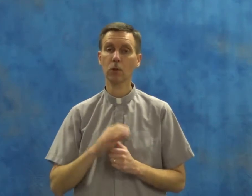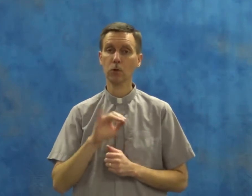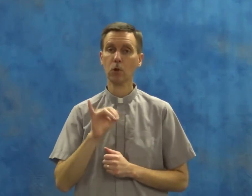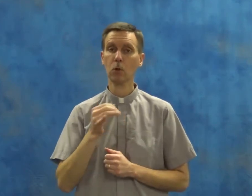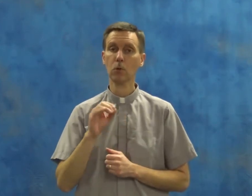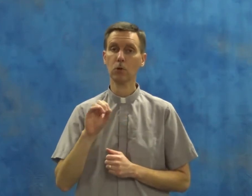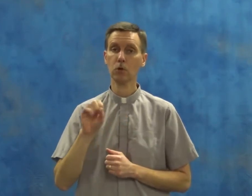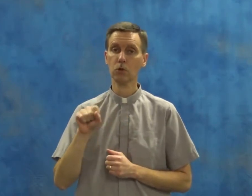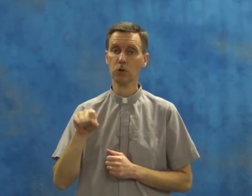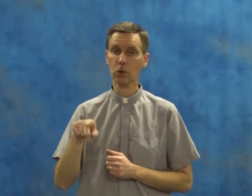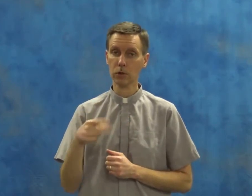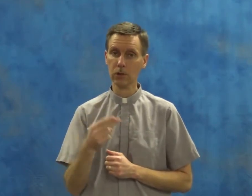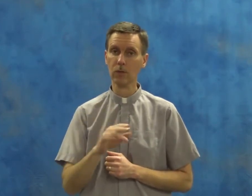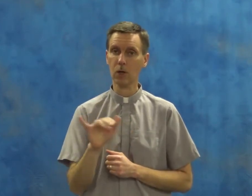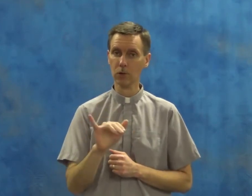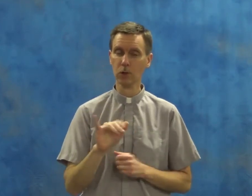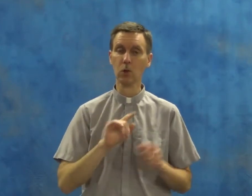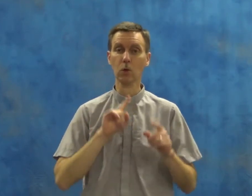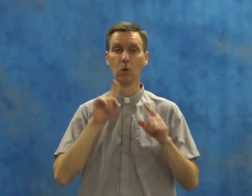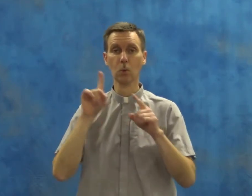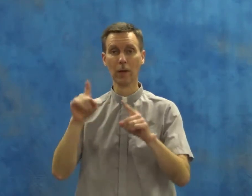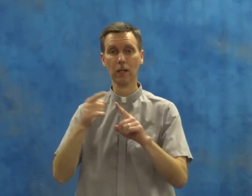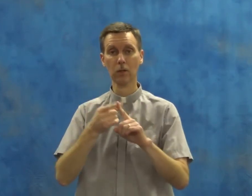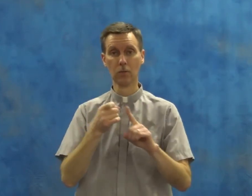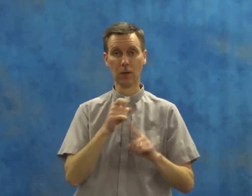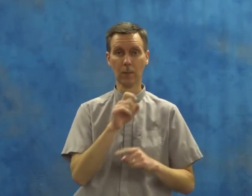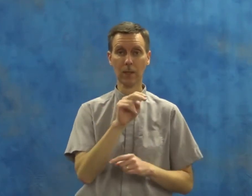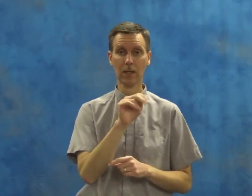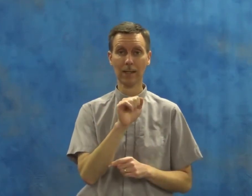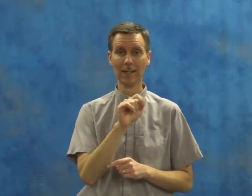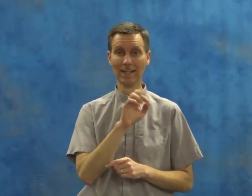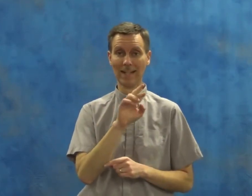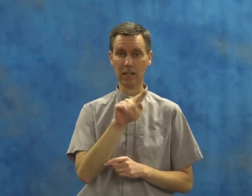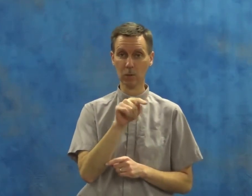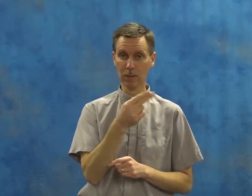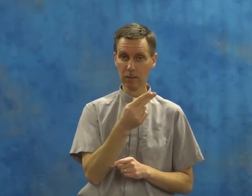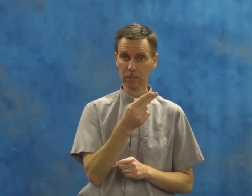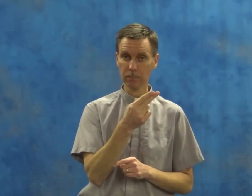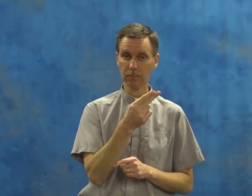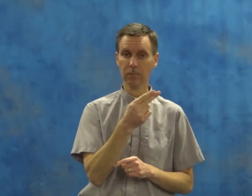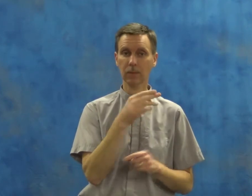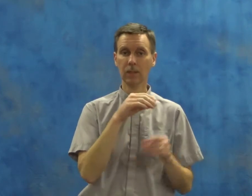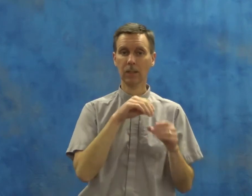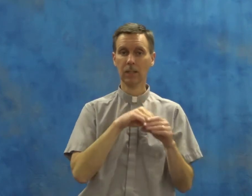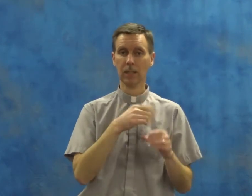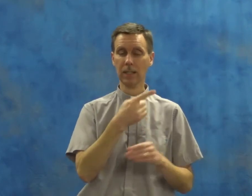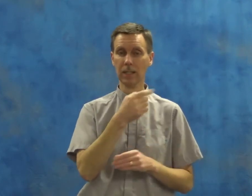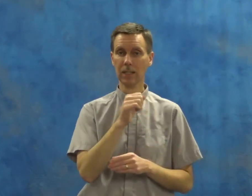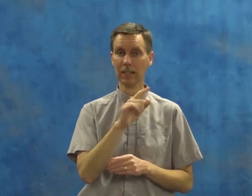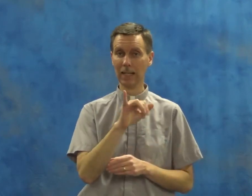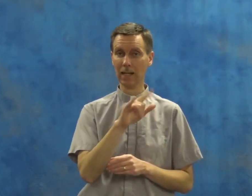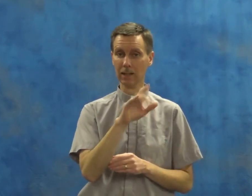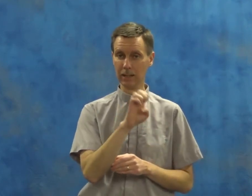So, Joseph also went from Nazareth in Galilee,